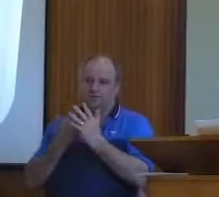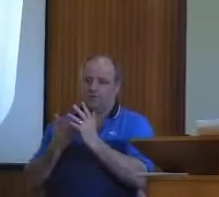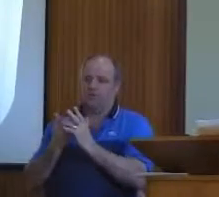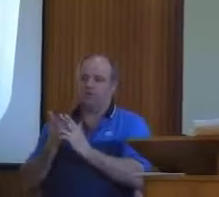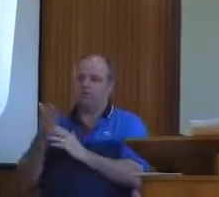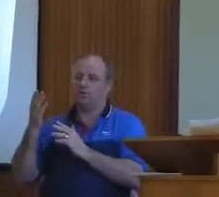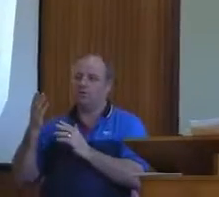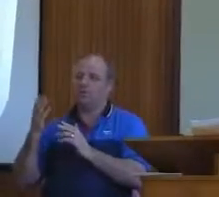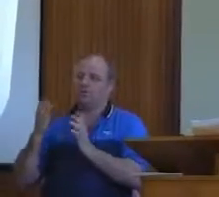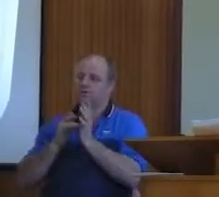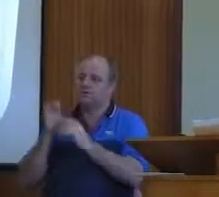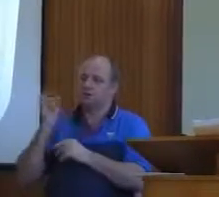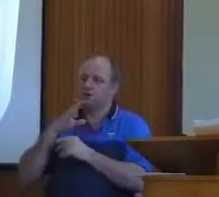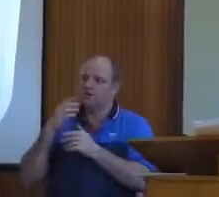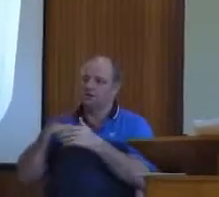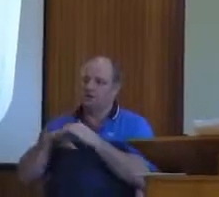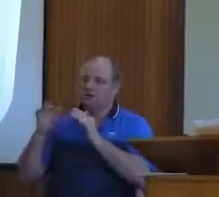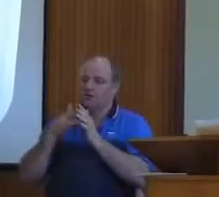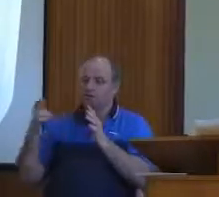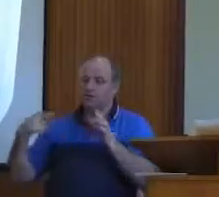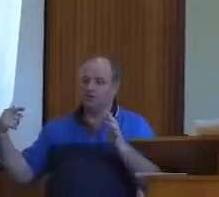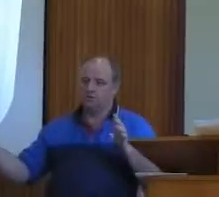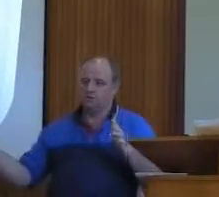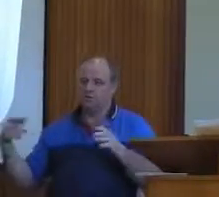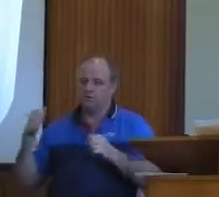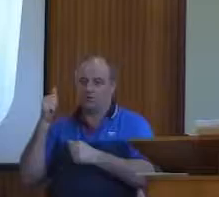When you get to my age, all you youthful people out there,